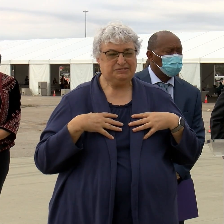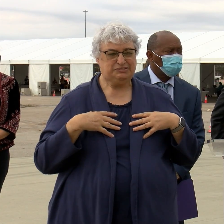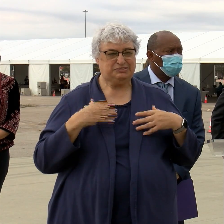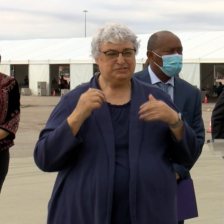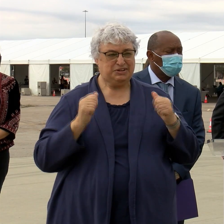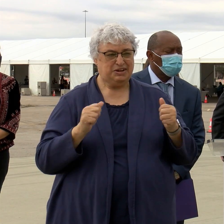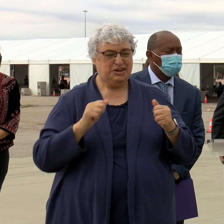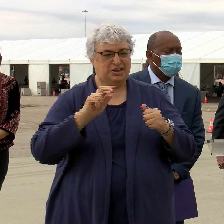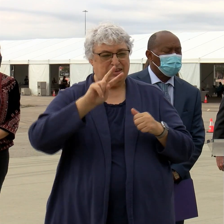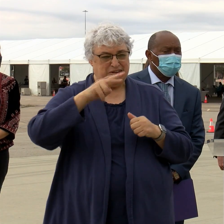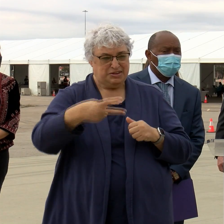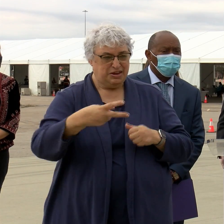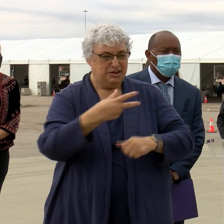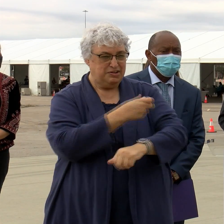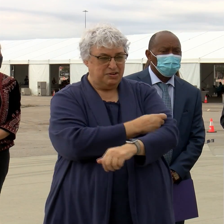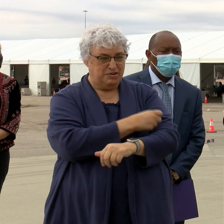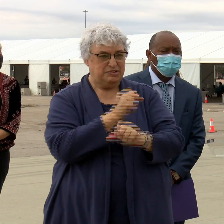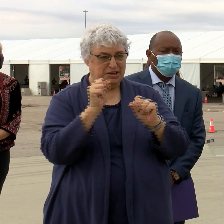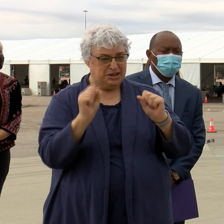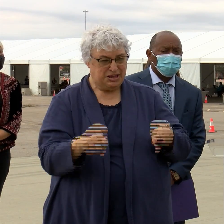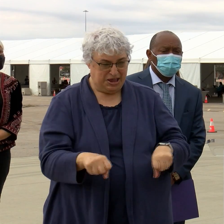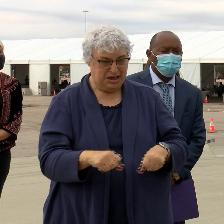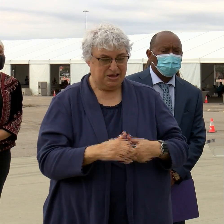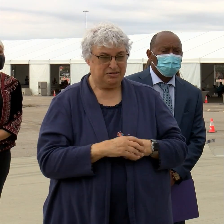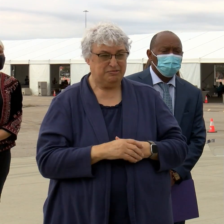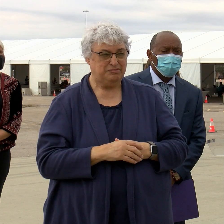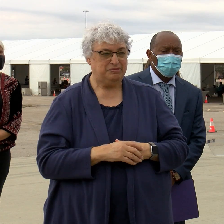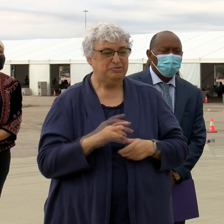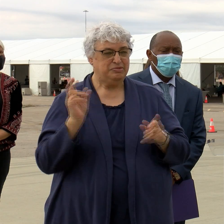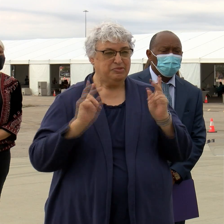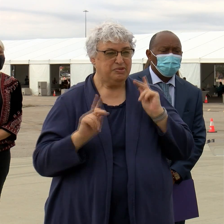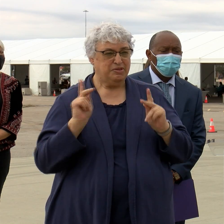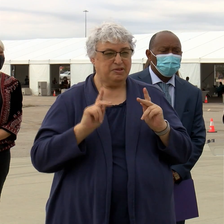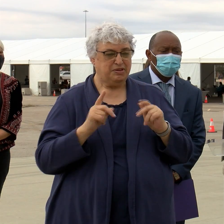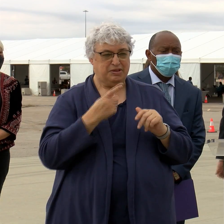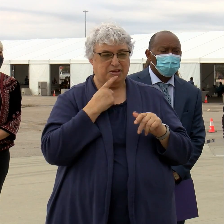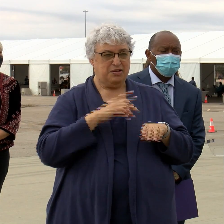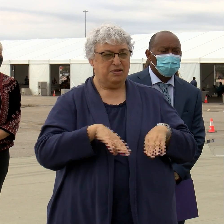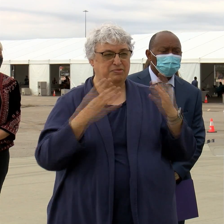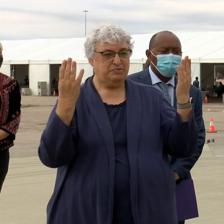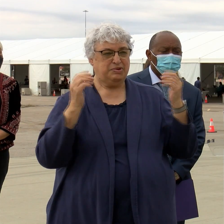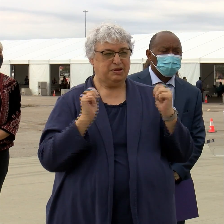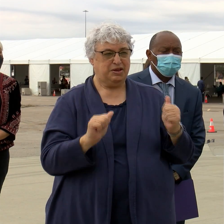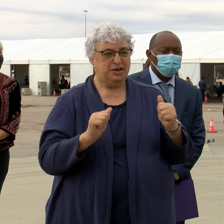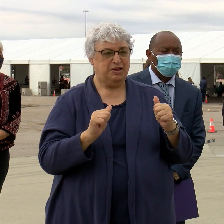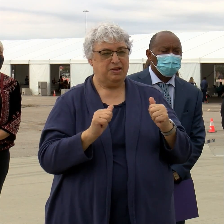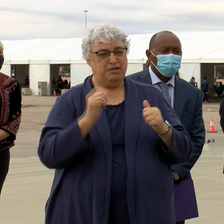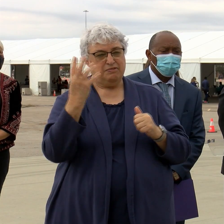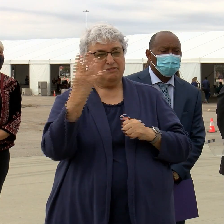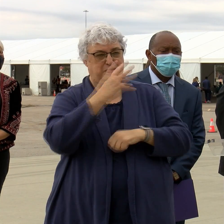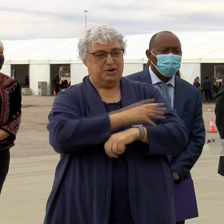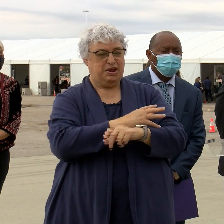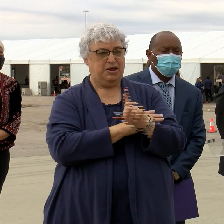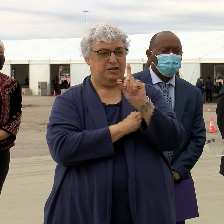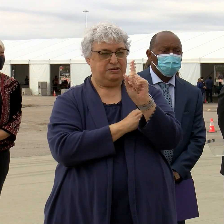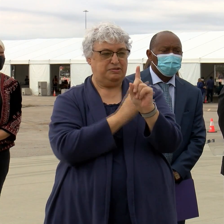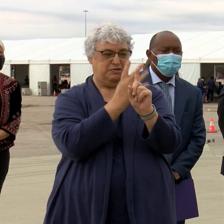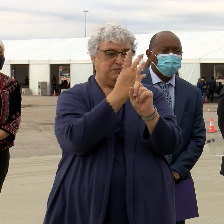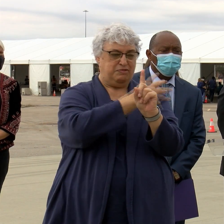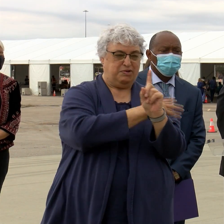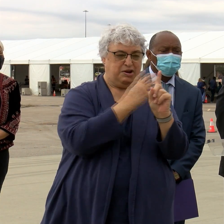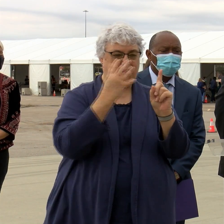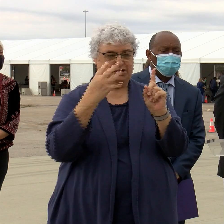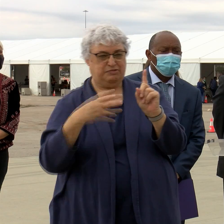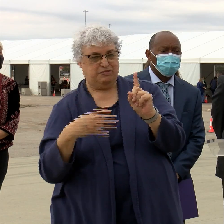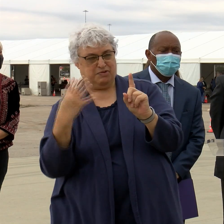to get in and get your second dose. And so the manufacturers in the beginning has said that you could also get vaccinated as late as four days after that date. That